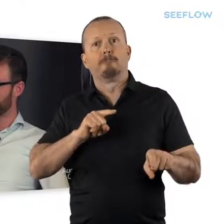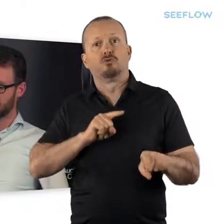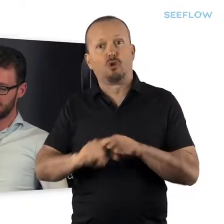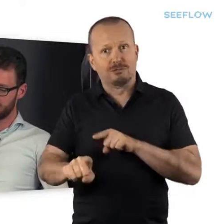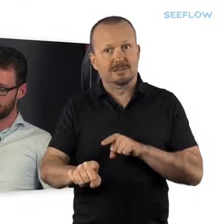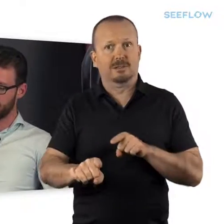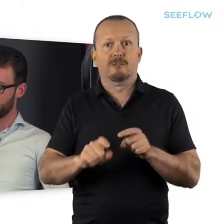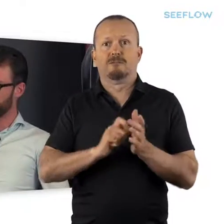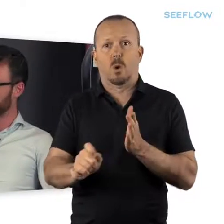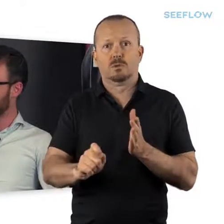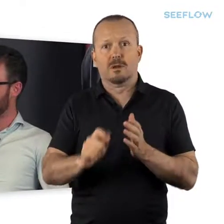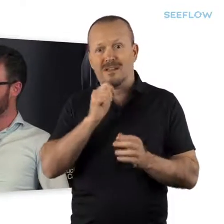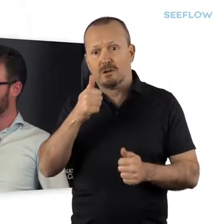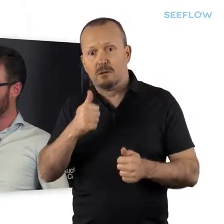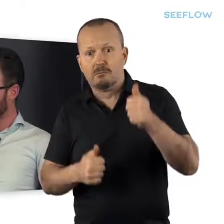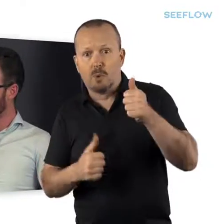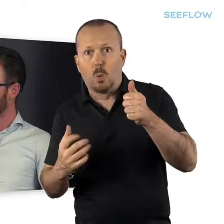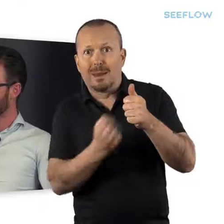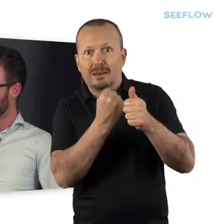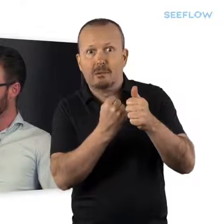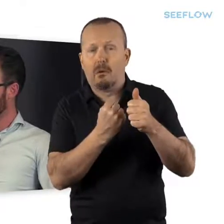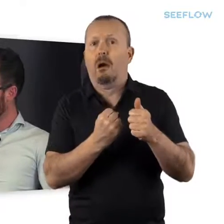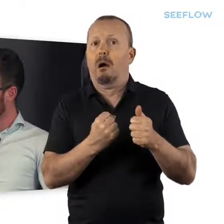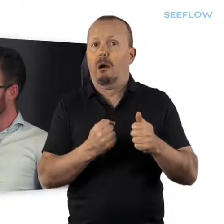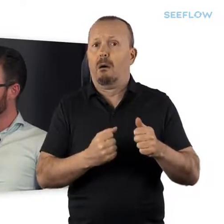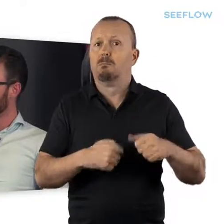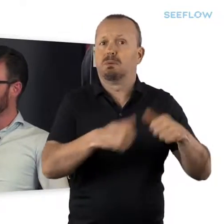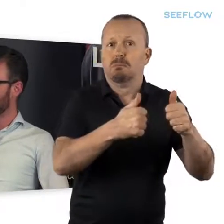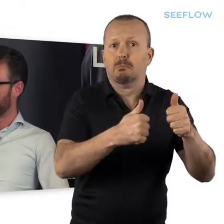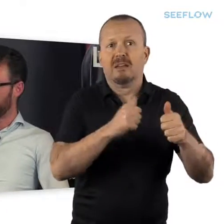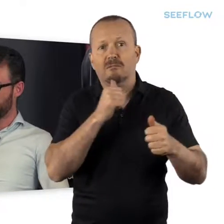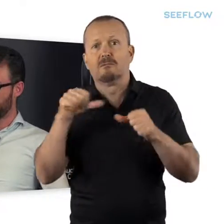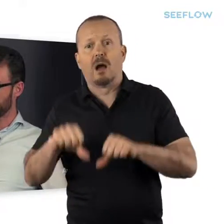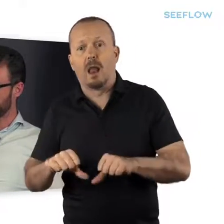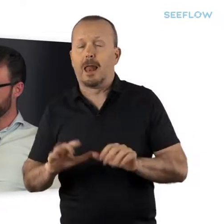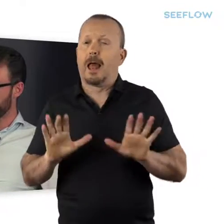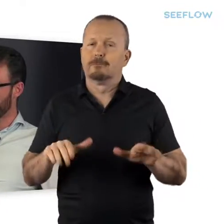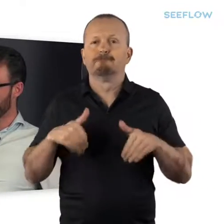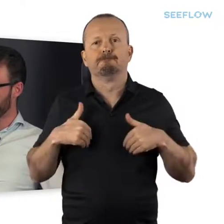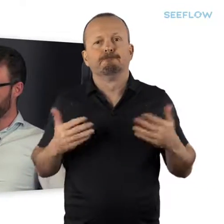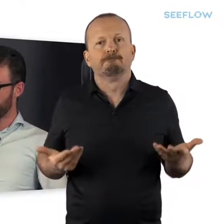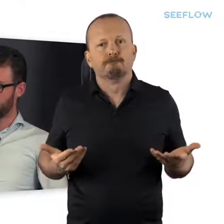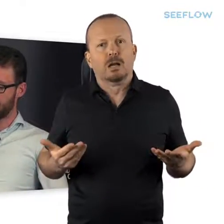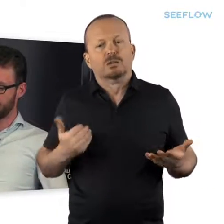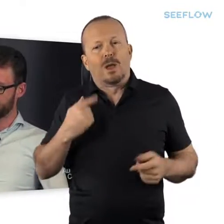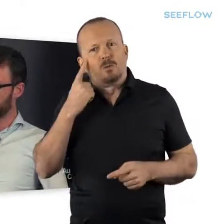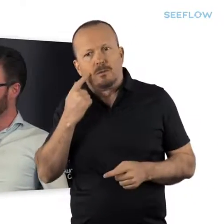do is build relationships with your colleagues, work together on what you have common